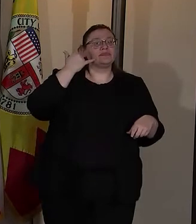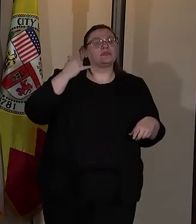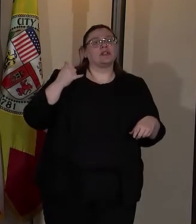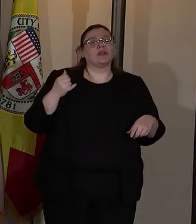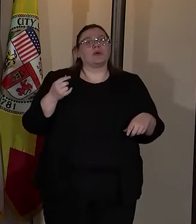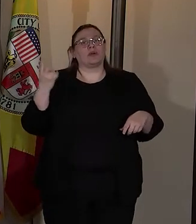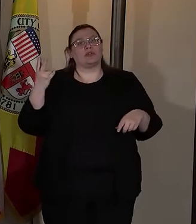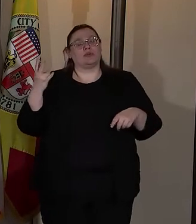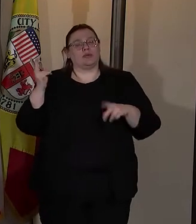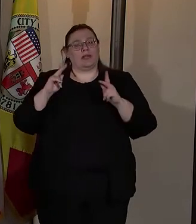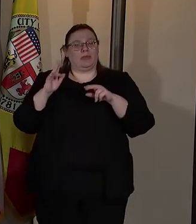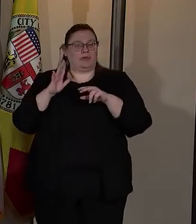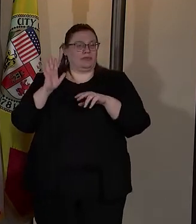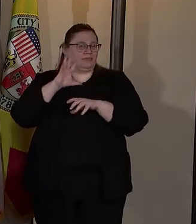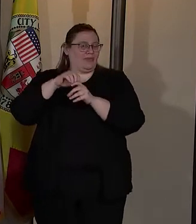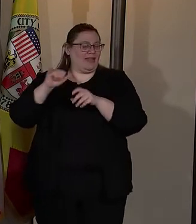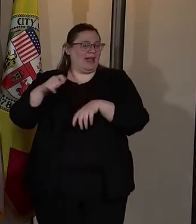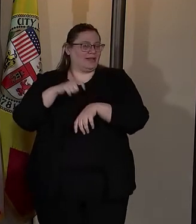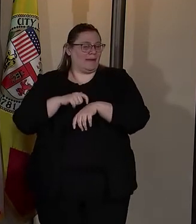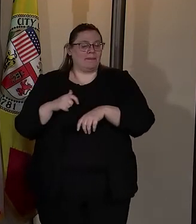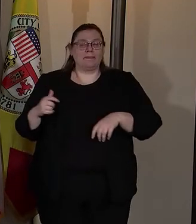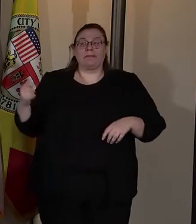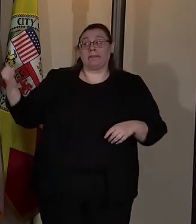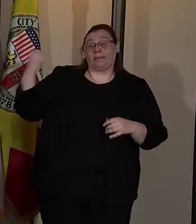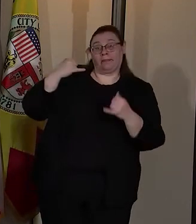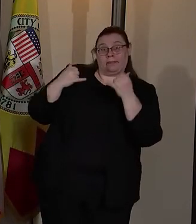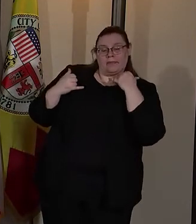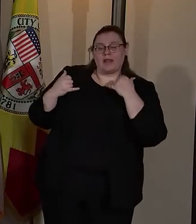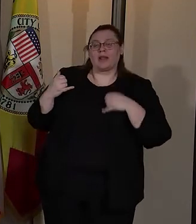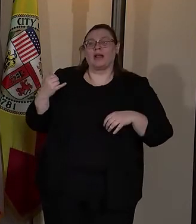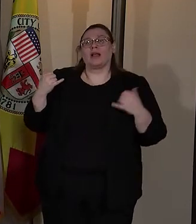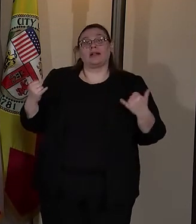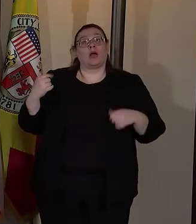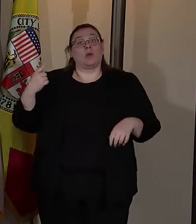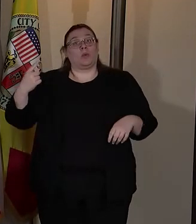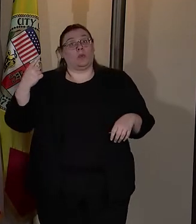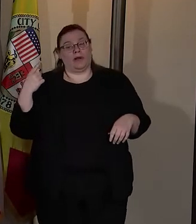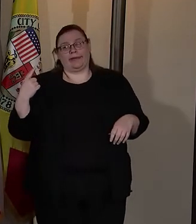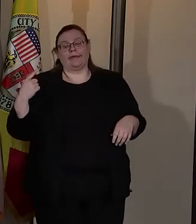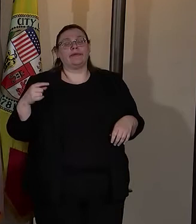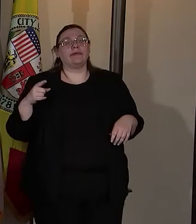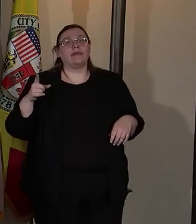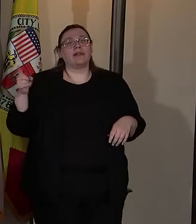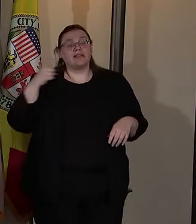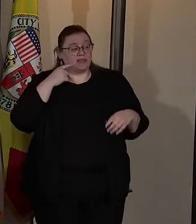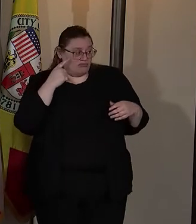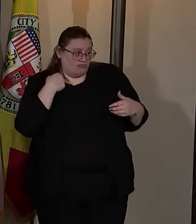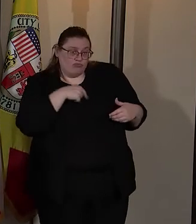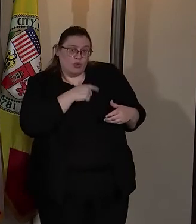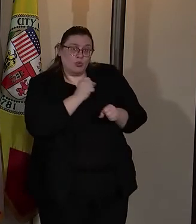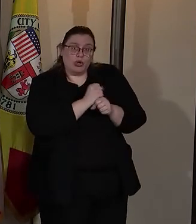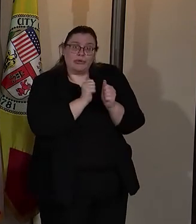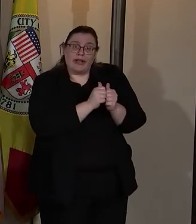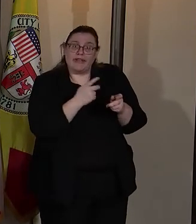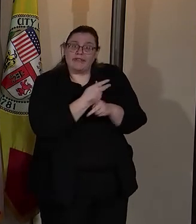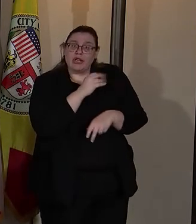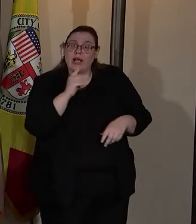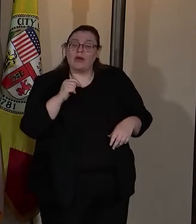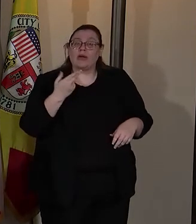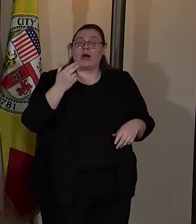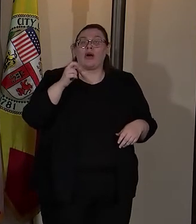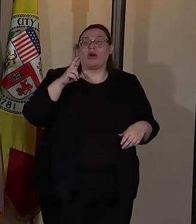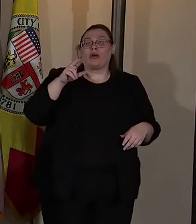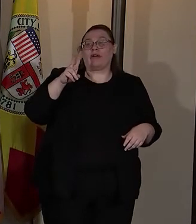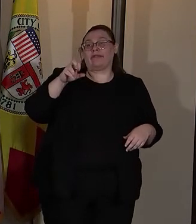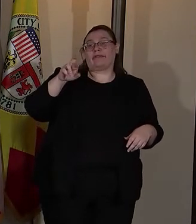of them on the force at that time. And now there's one. And they said, let's figure it out. In the Harvard Park